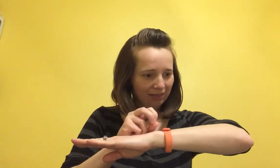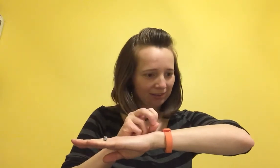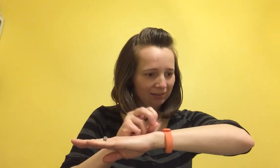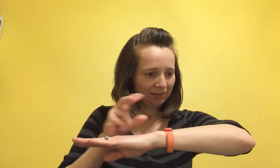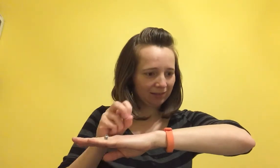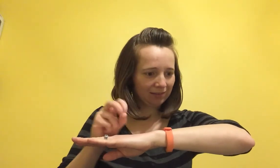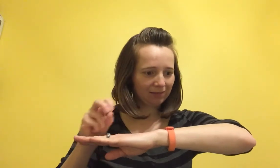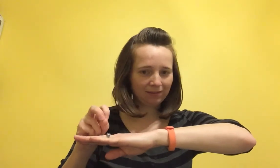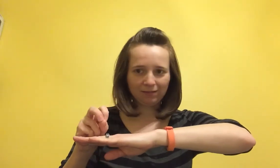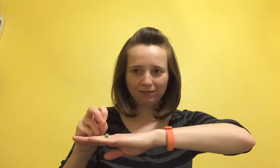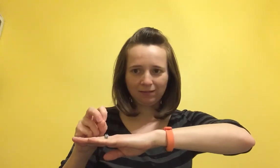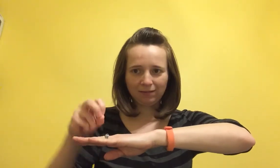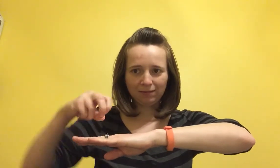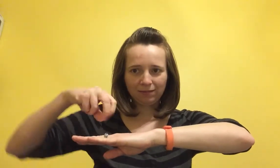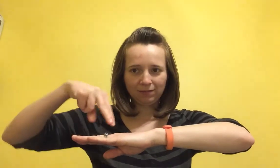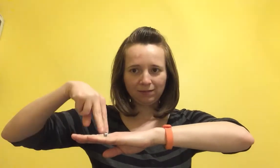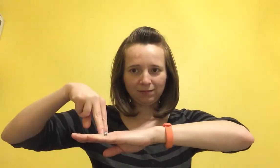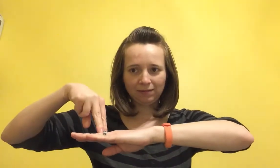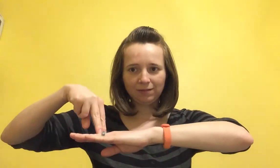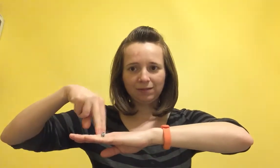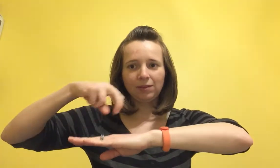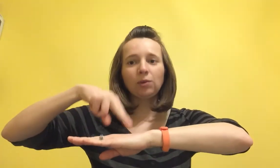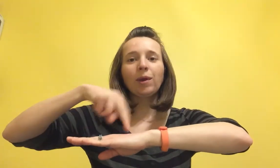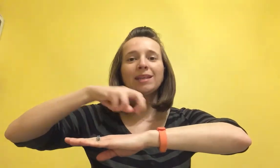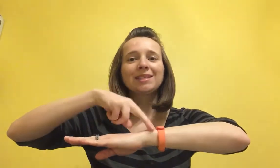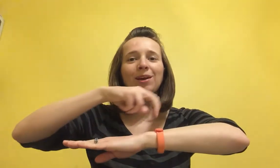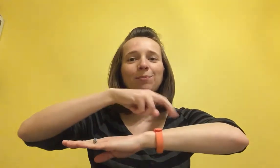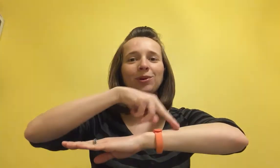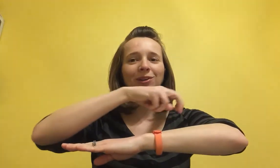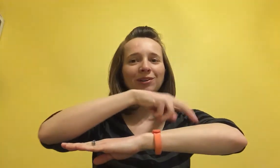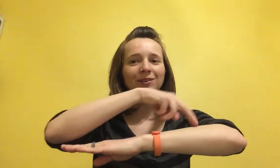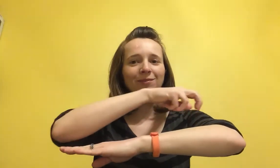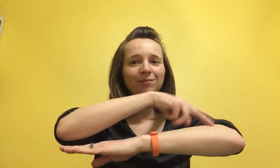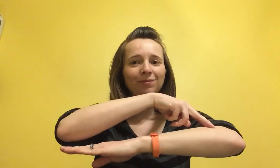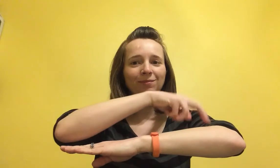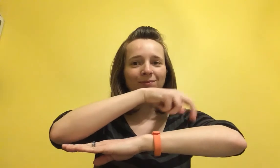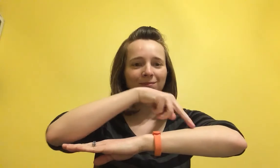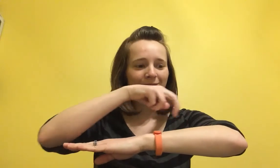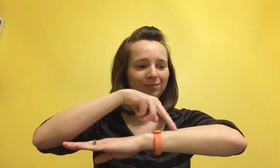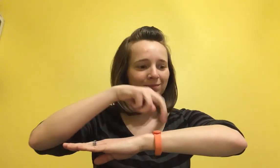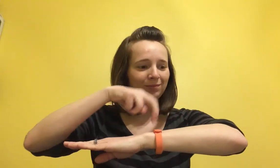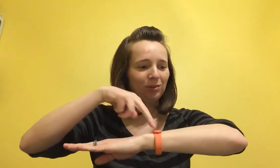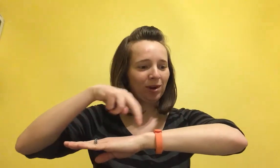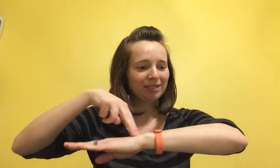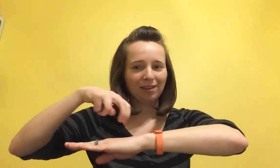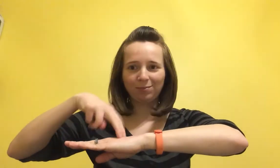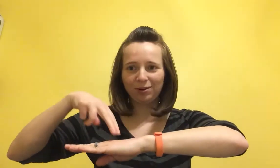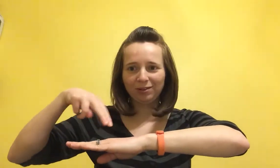grasshopper grasshopper